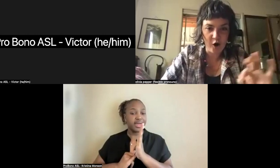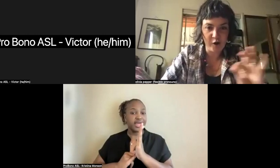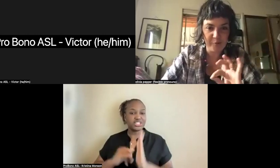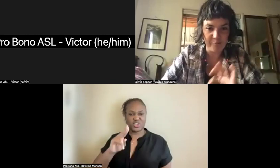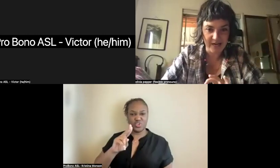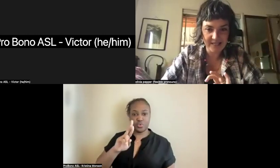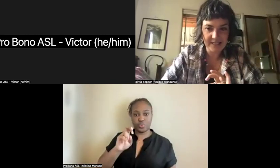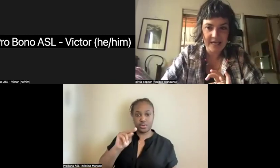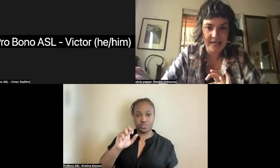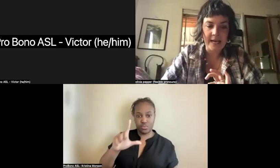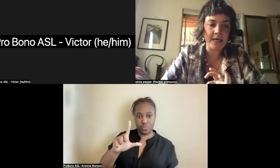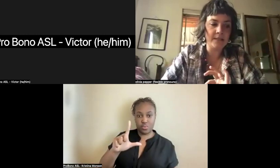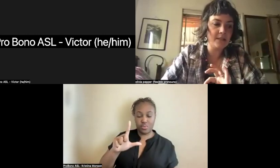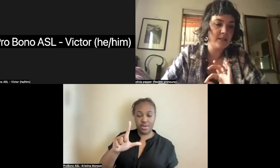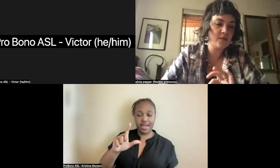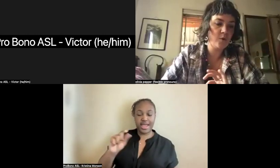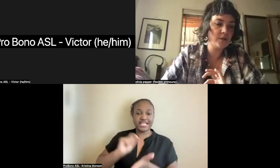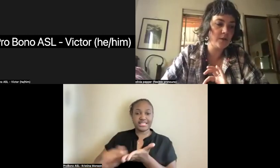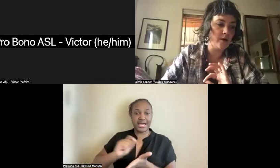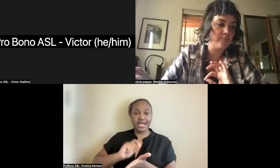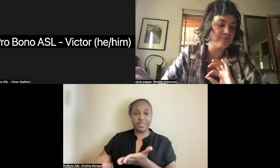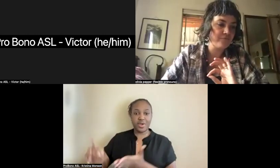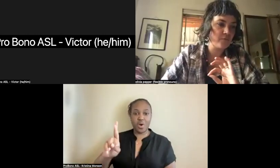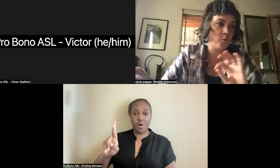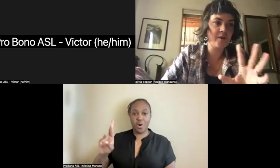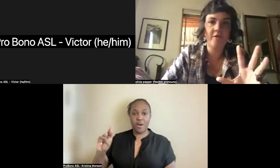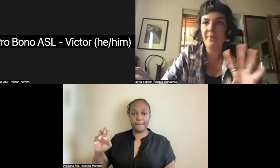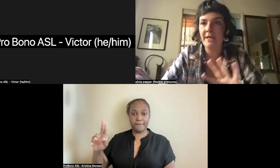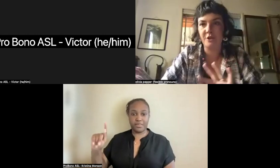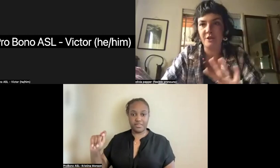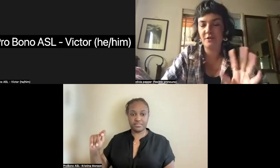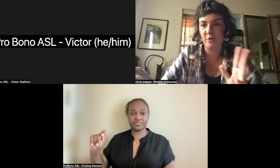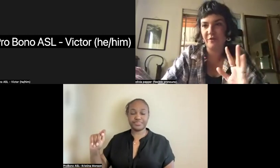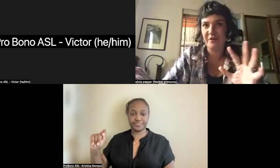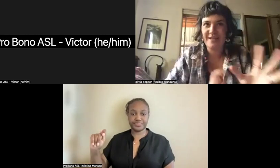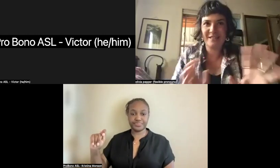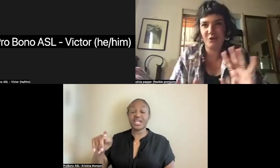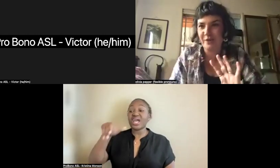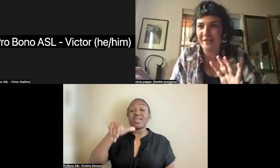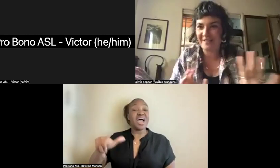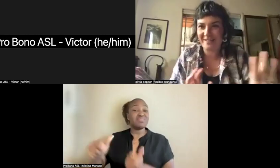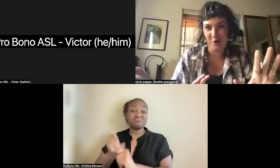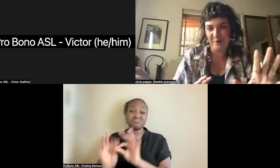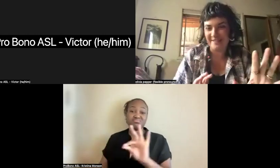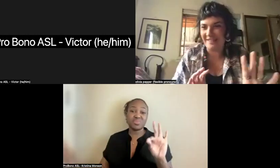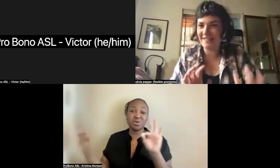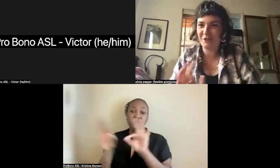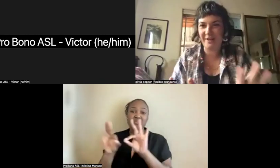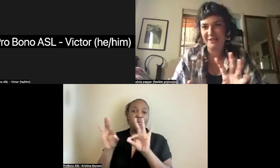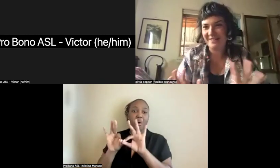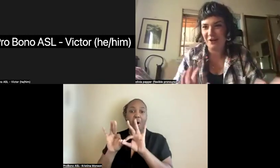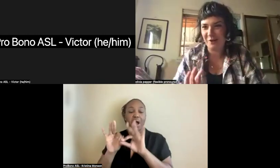R. Mutt. And this was one of the major sort of surrealist art pieces,